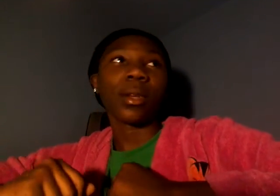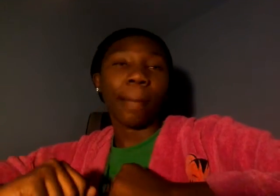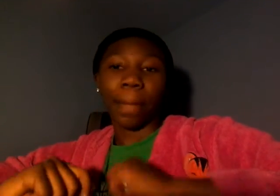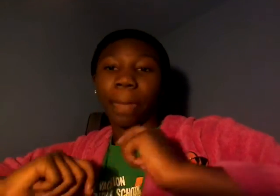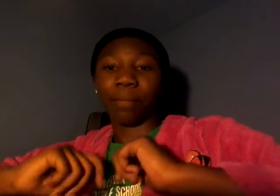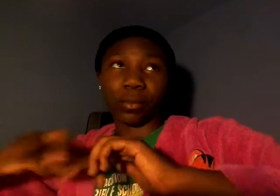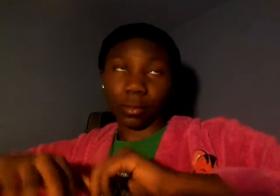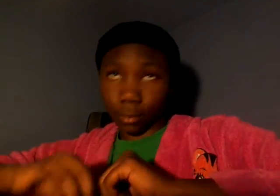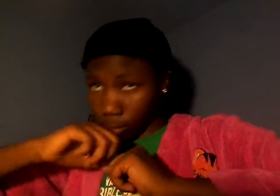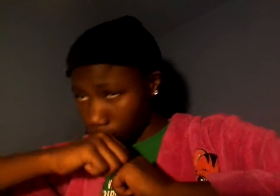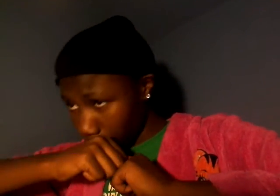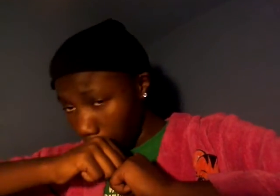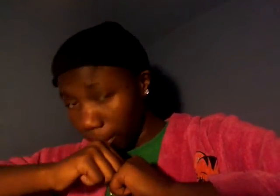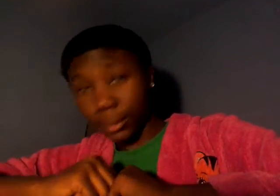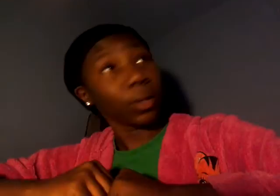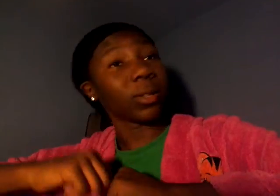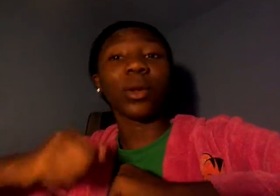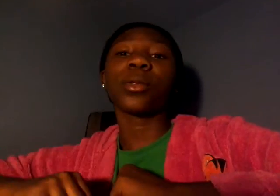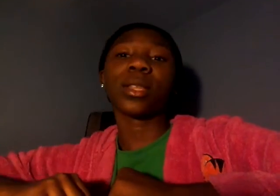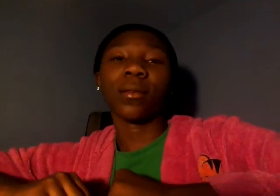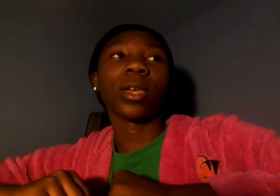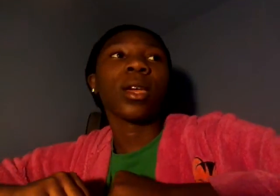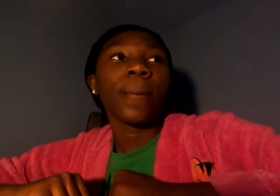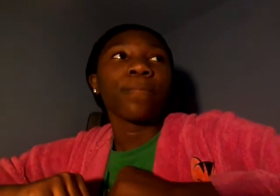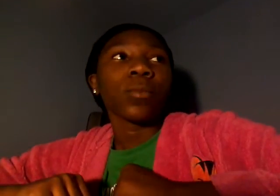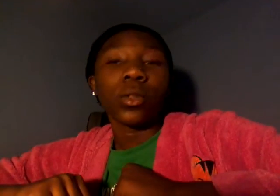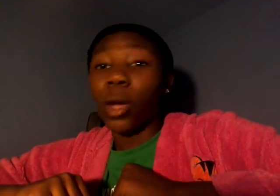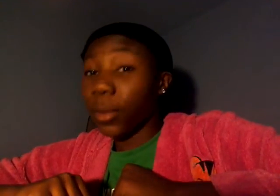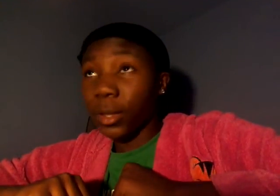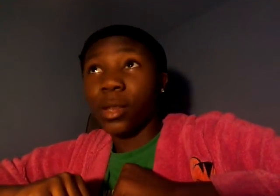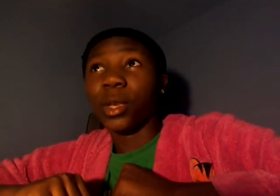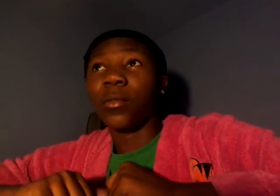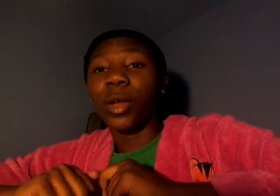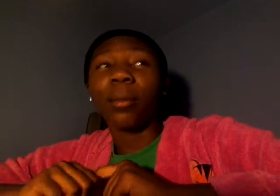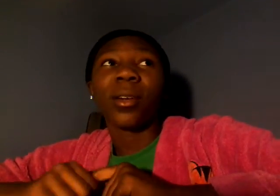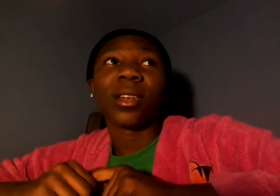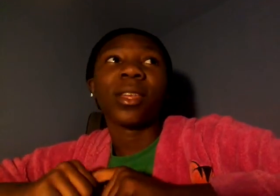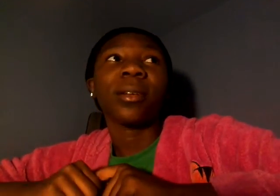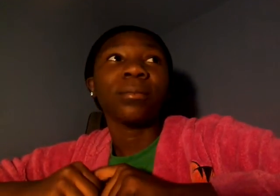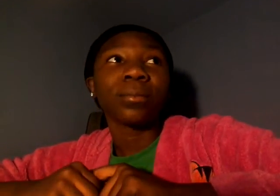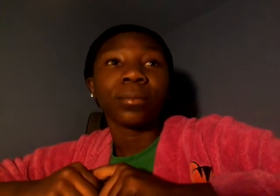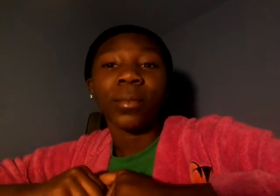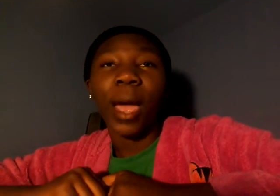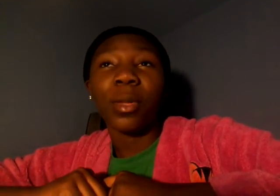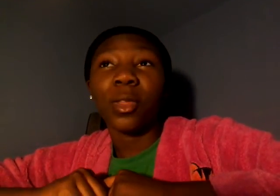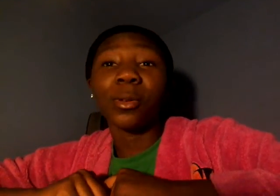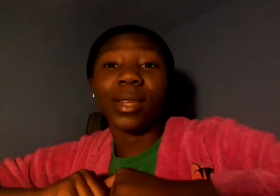two days ago was thanksgiving so happy thanksgiving if you're not american then happy thursday